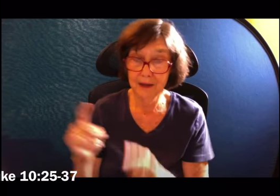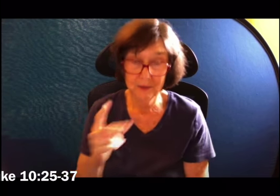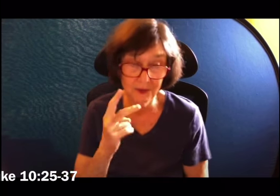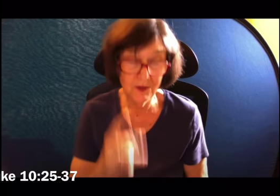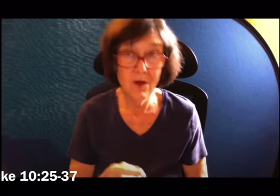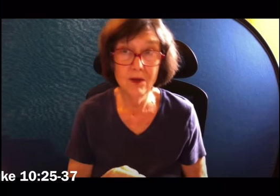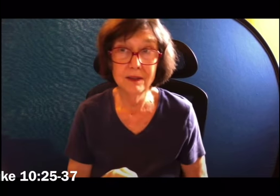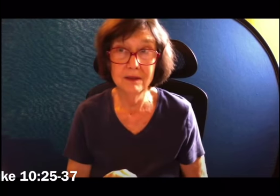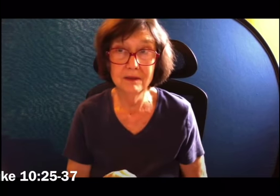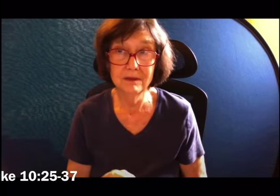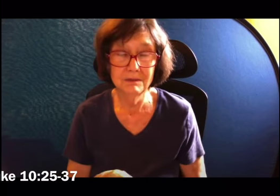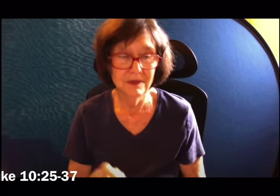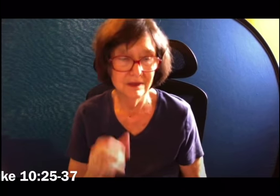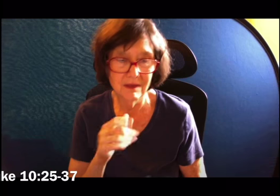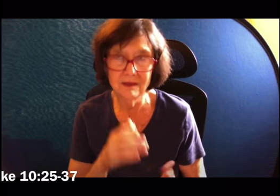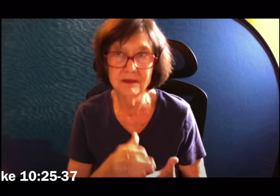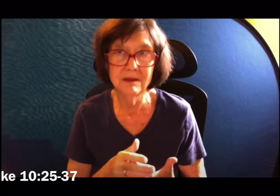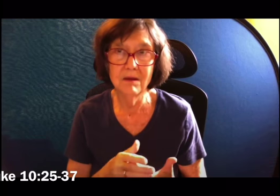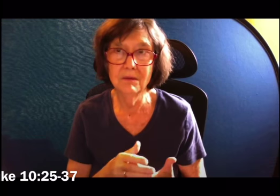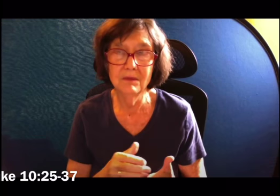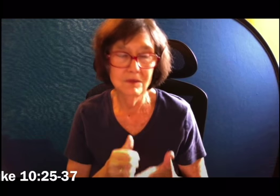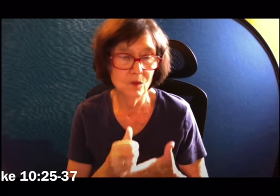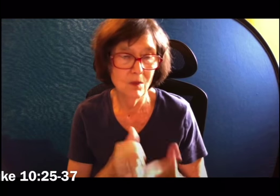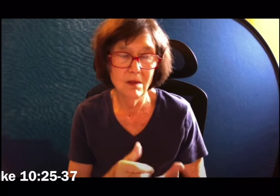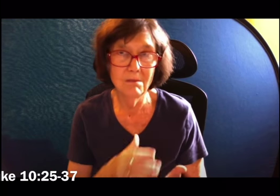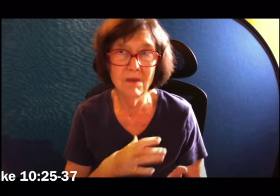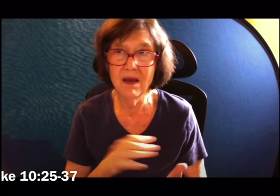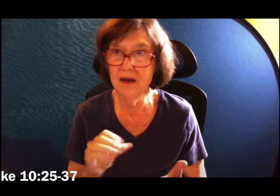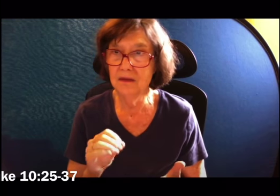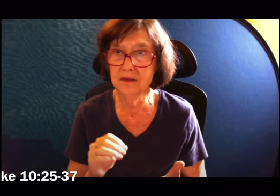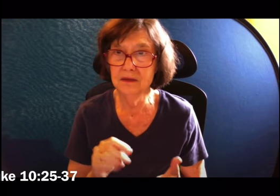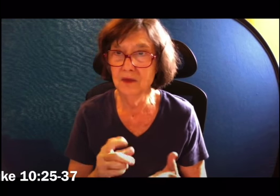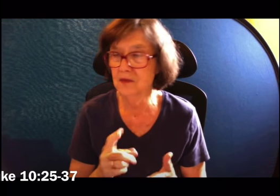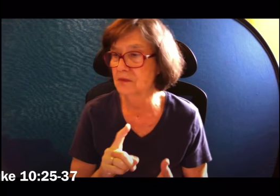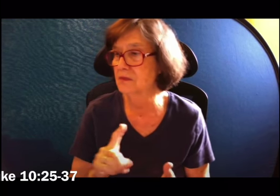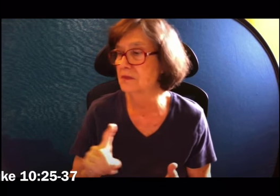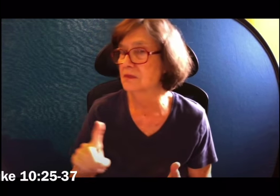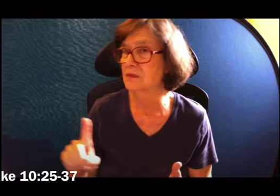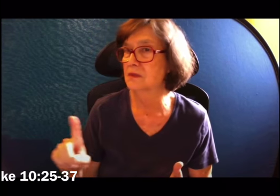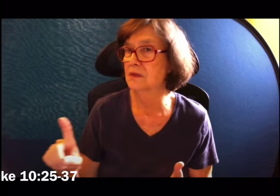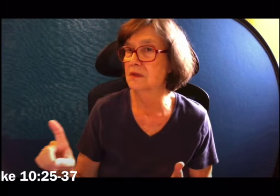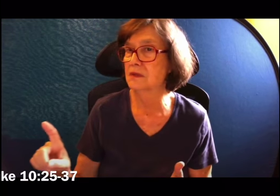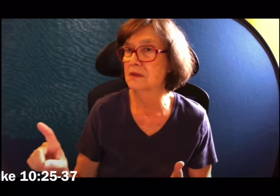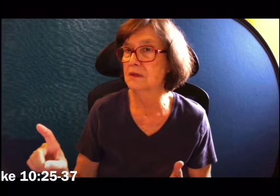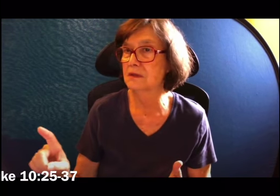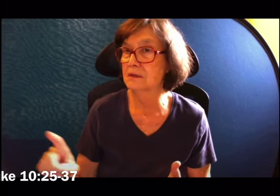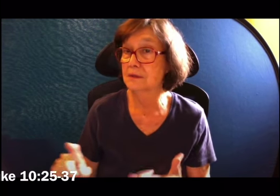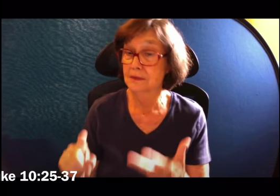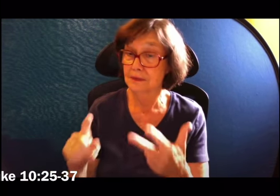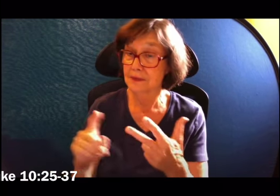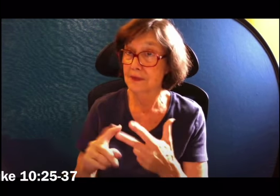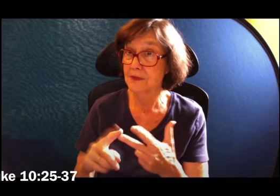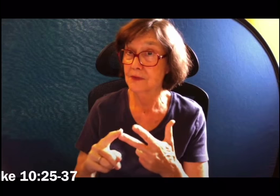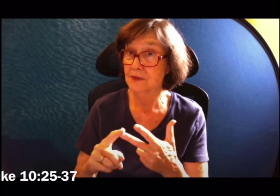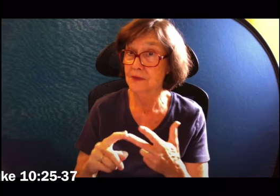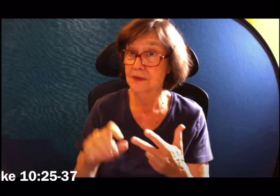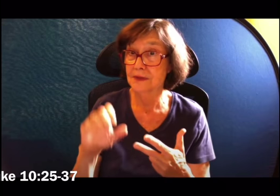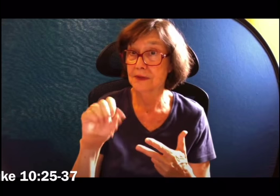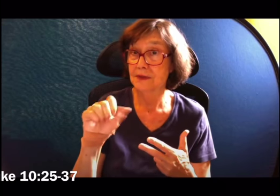Likewise, a Levite came to the place. And when he saw him, he passed by on the opposite